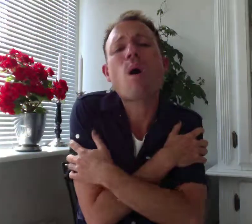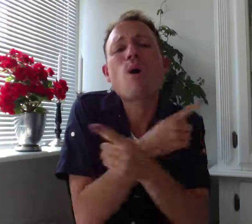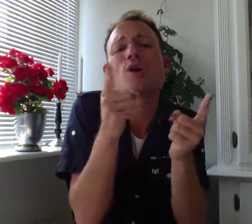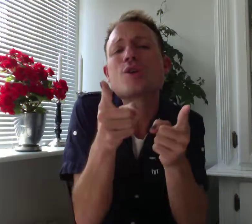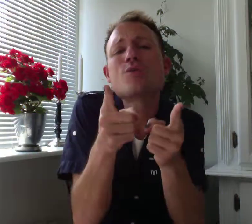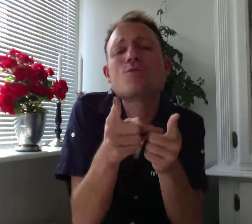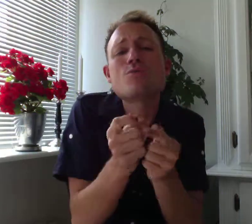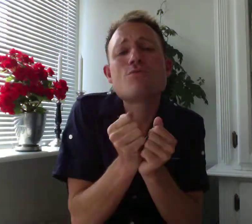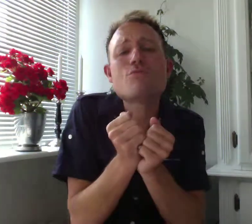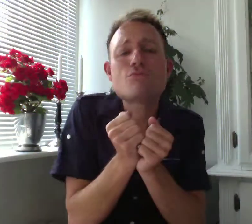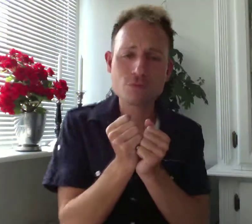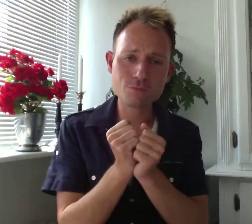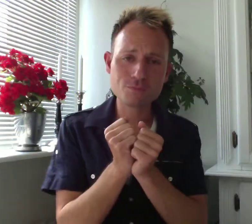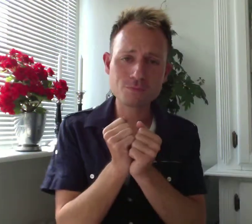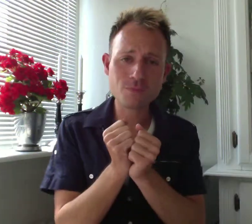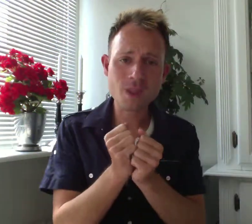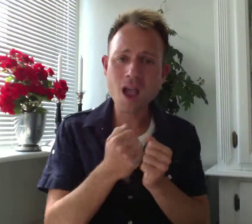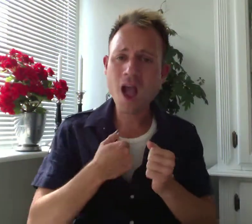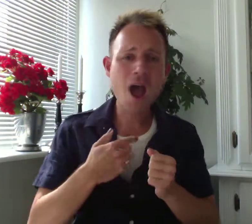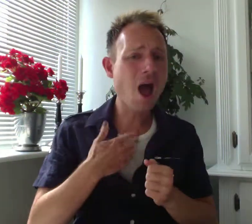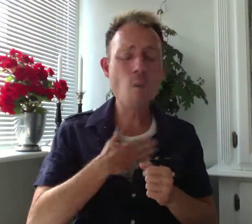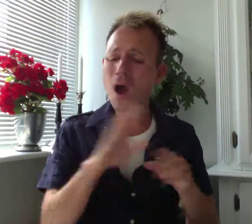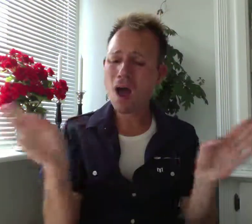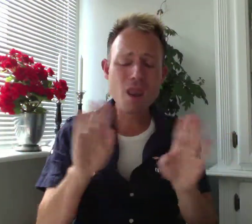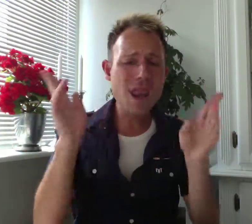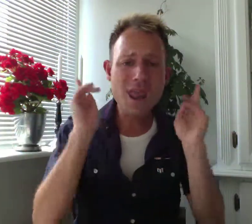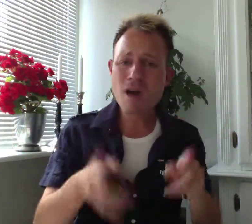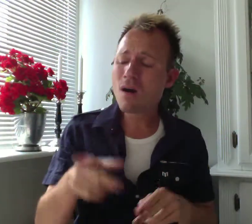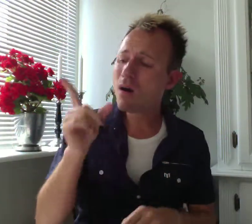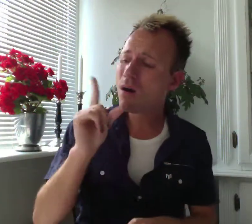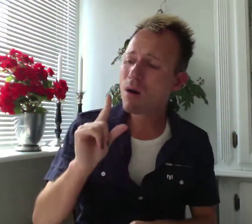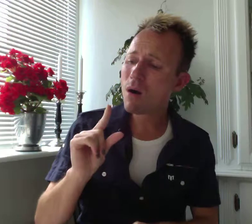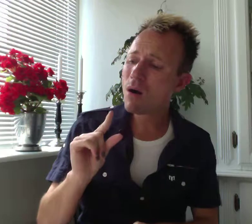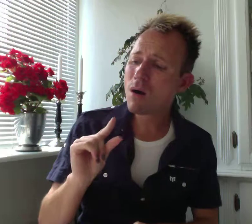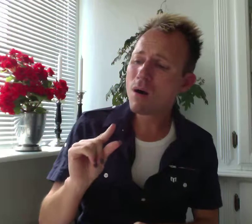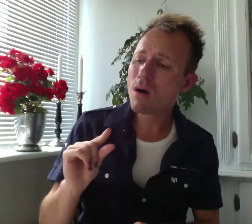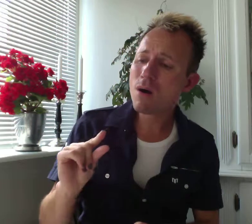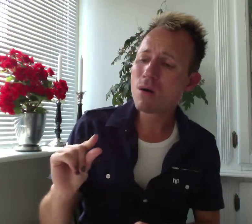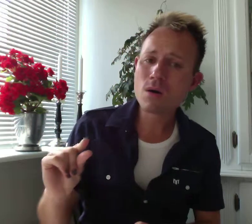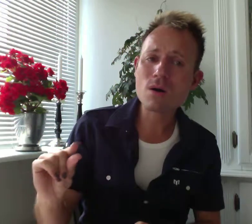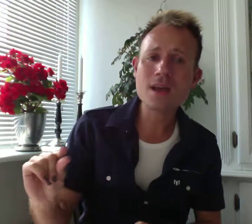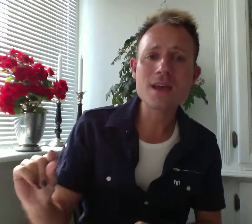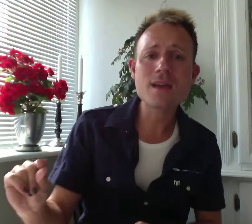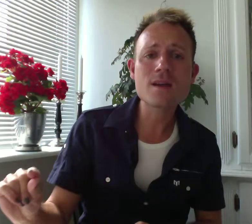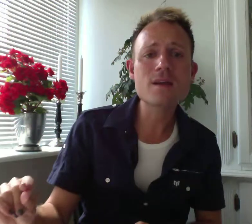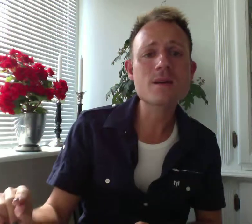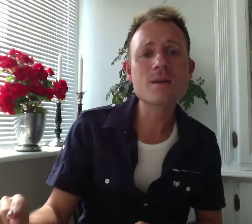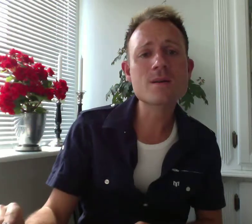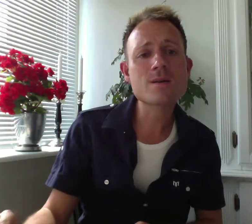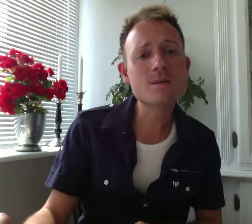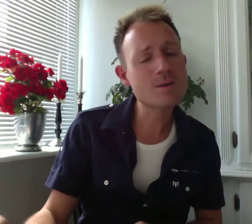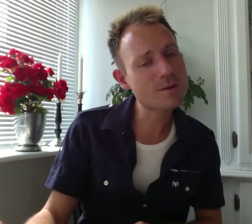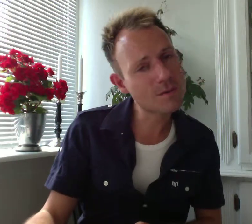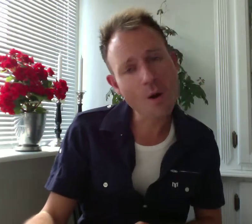you. And I won't let go.